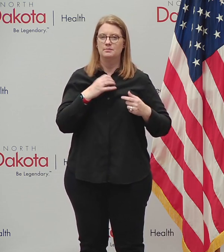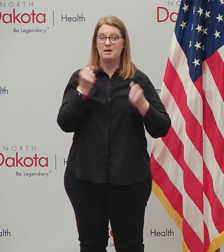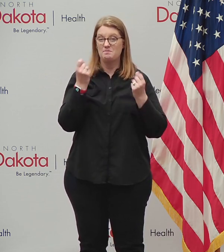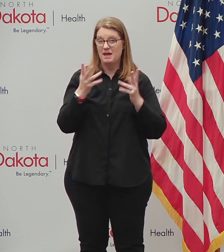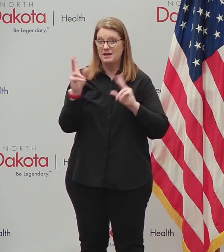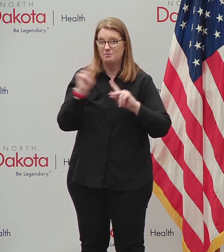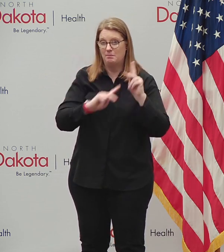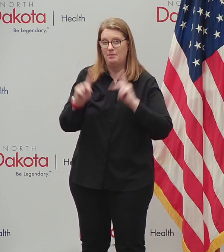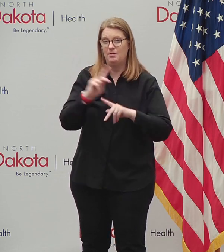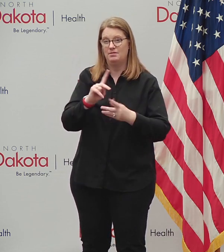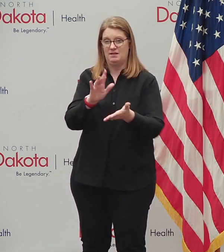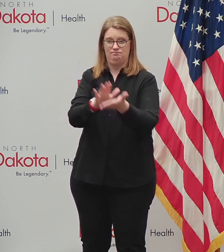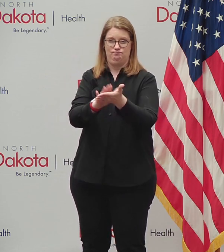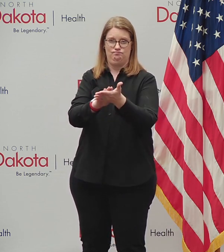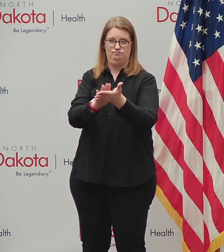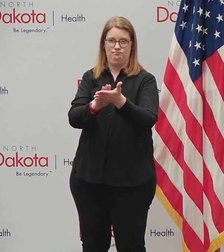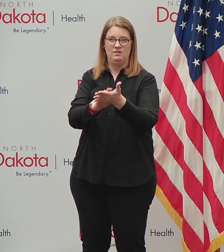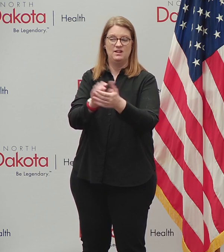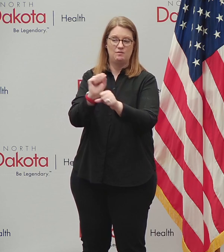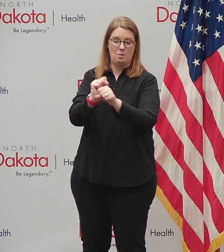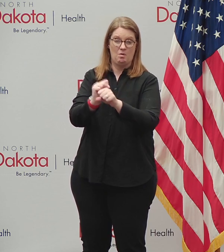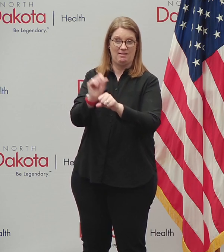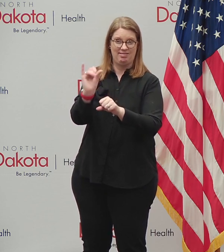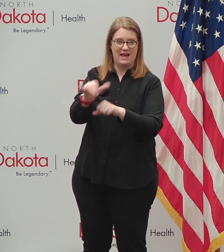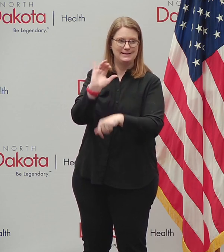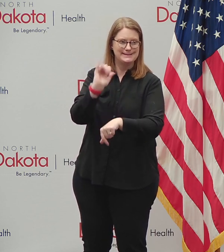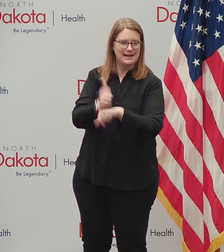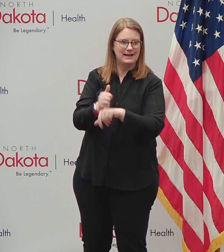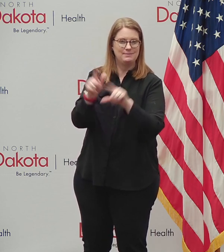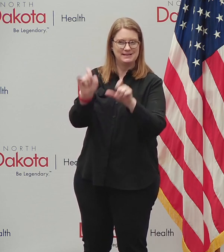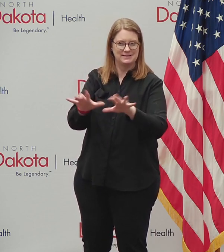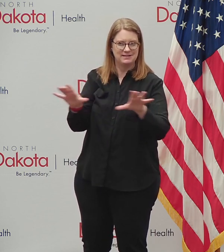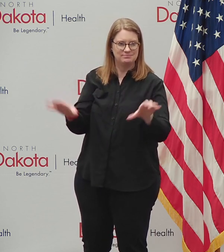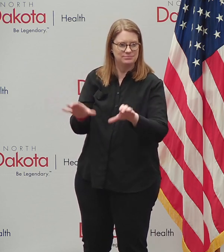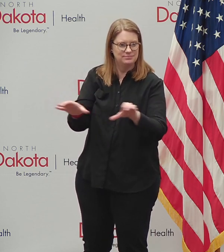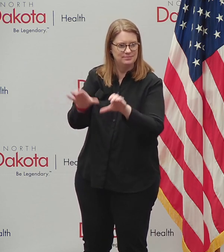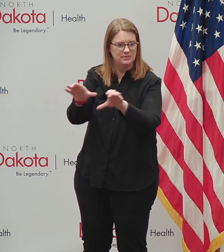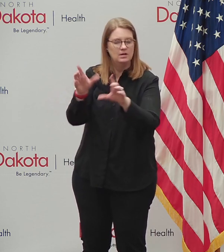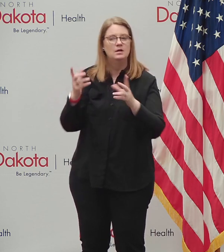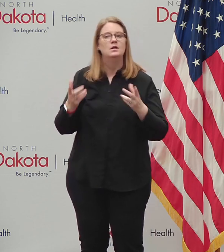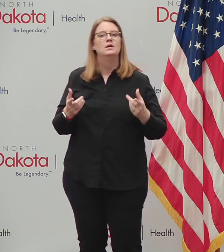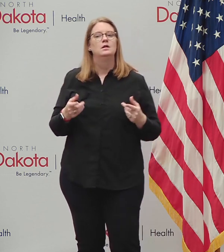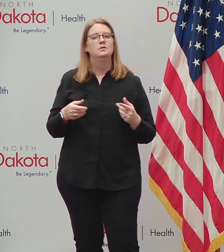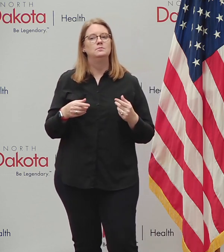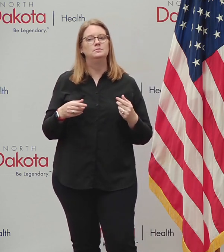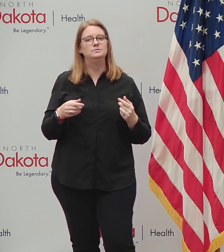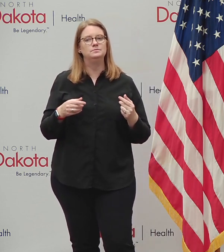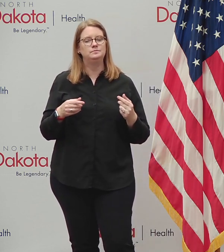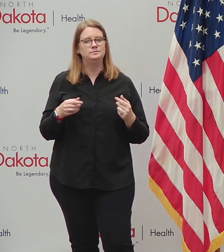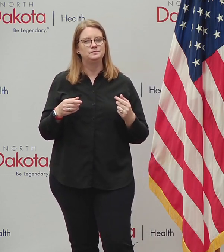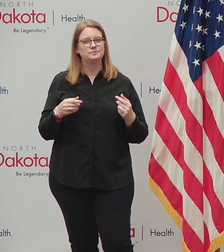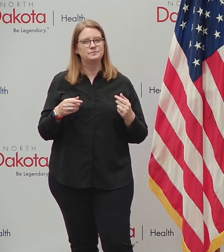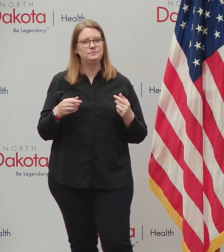need to take credit for that, for that work. So that's, uh, that's something, you know, in terms of the, uh,